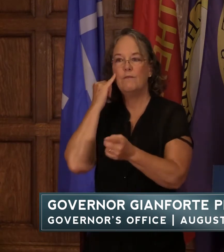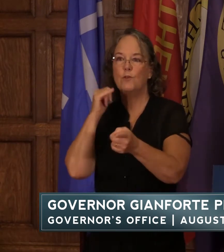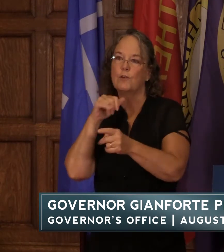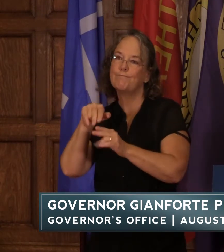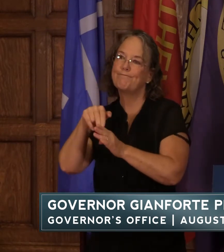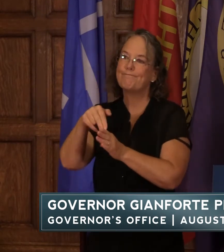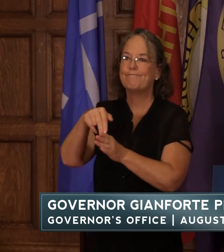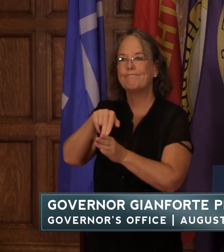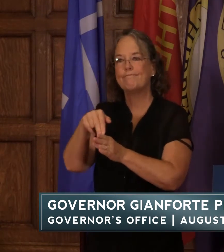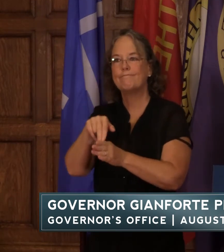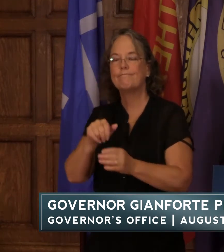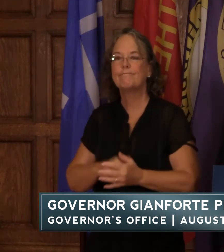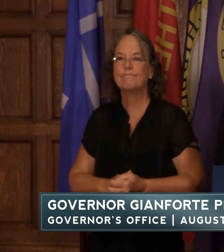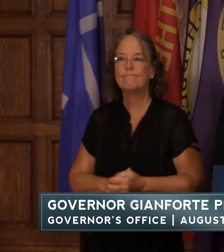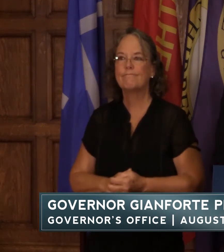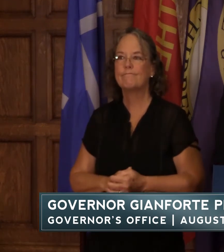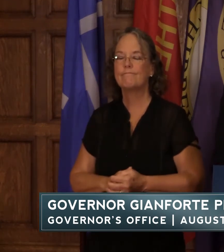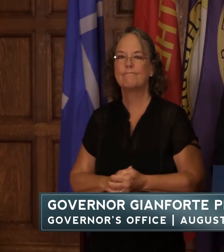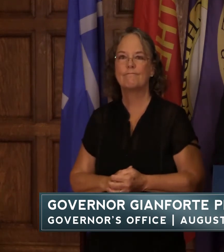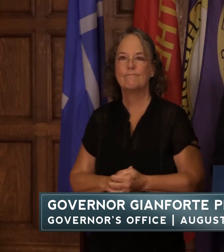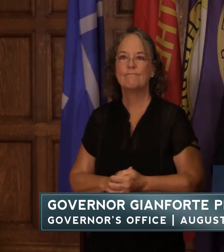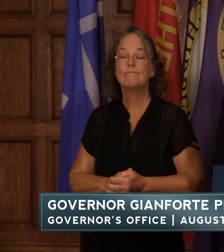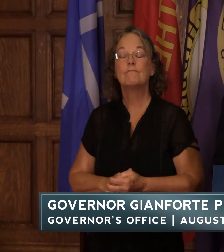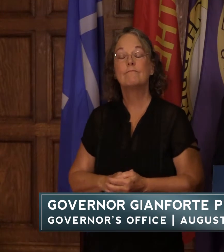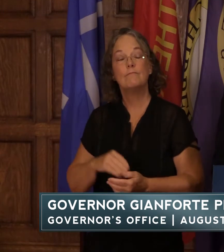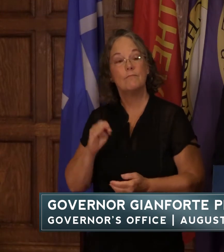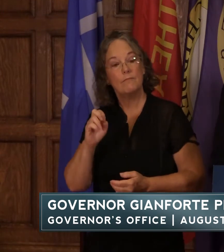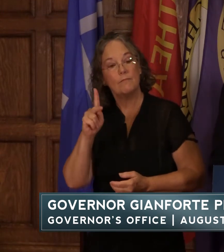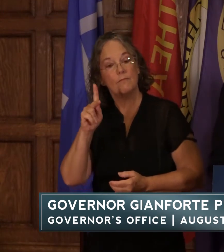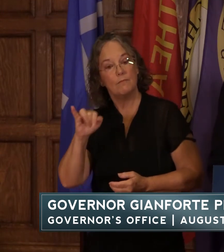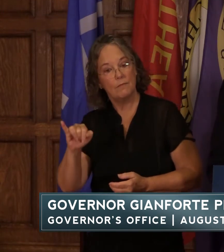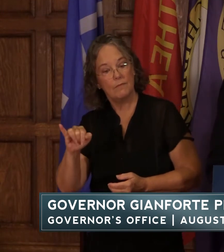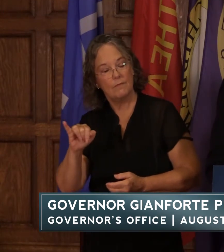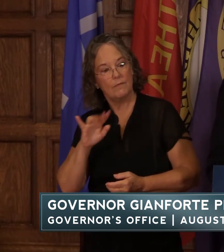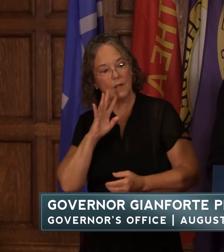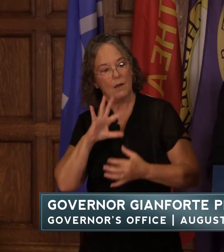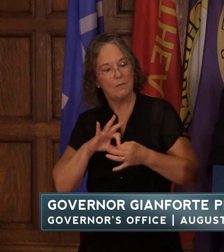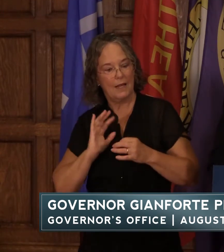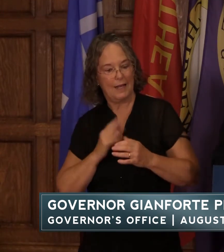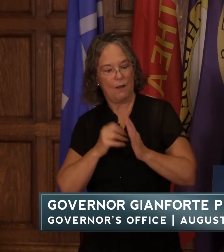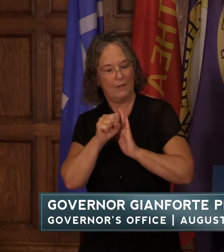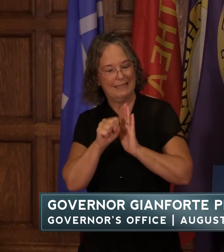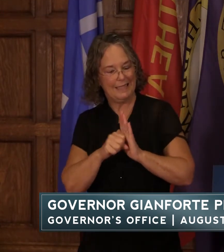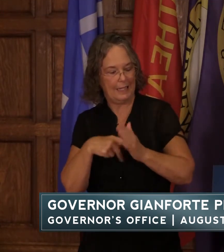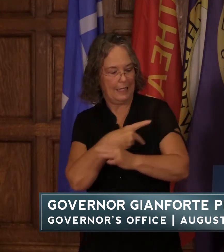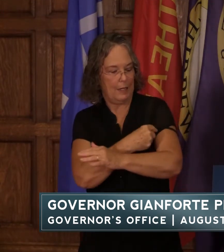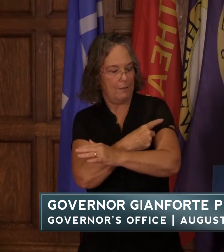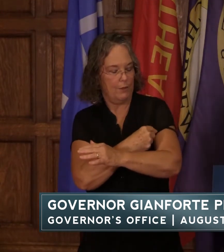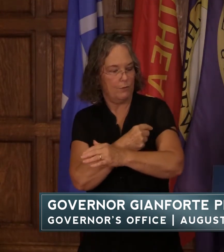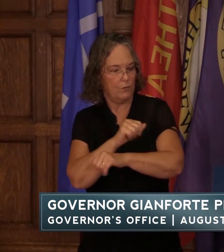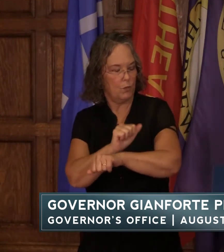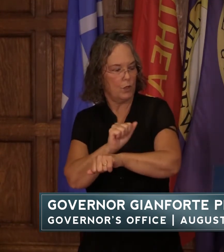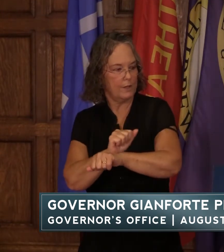uh becky would you like to provide an update on our state's immunization efforts yeah